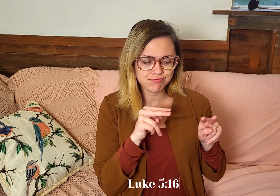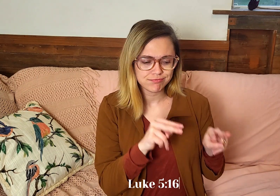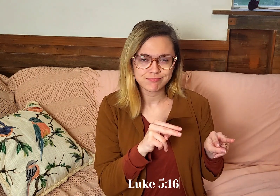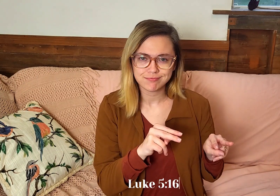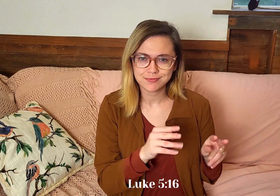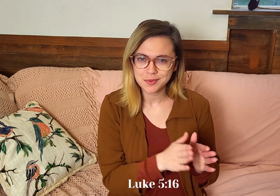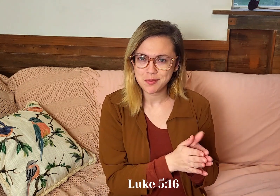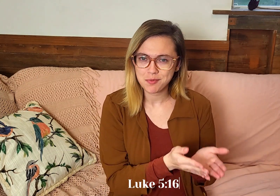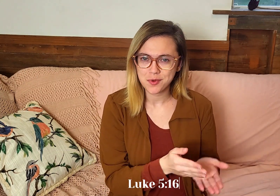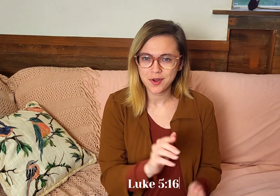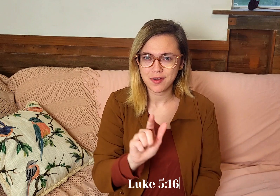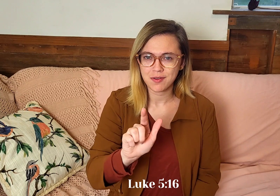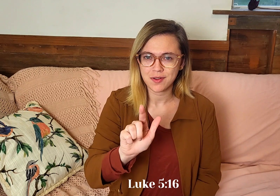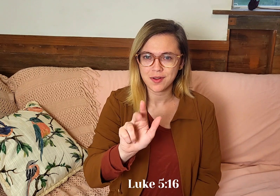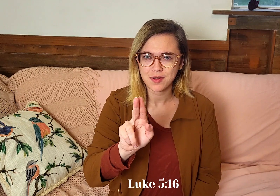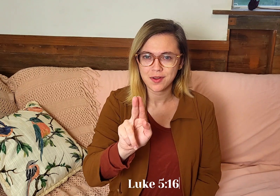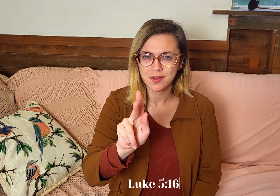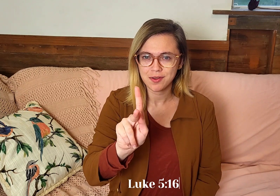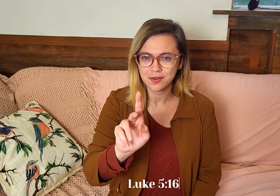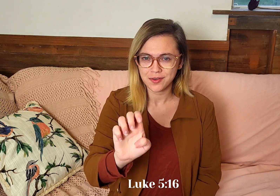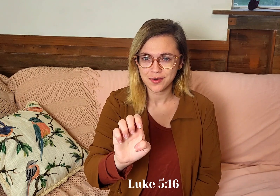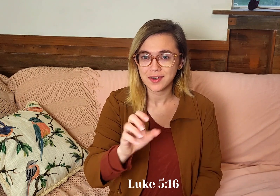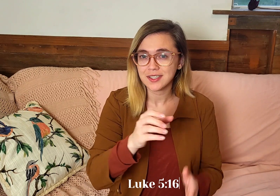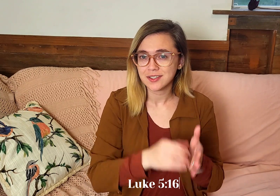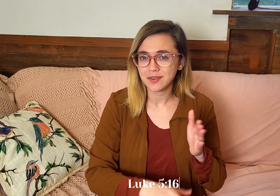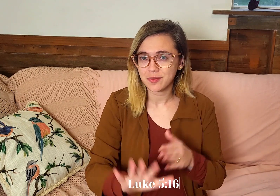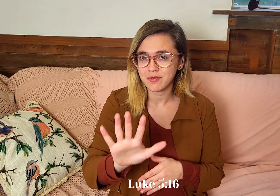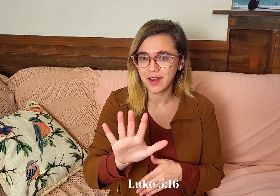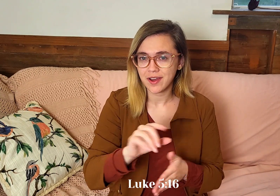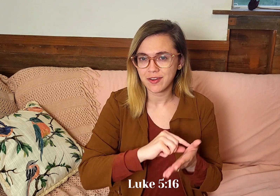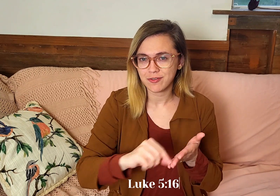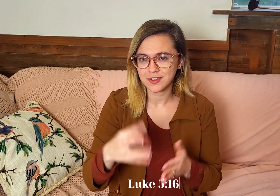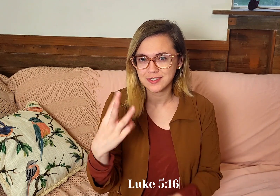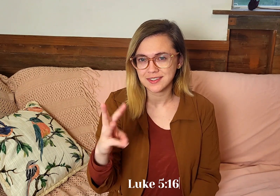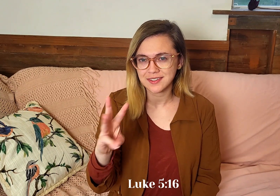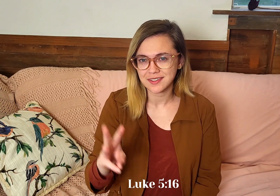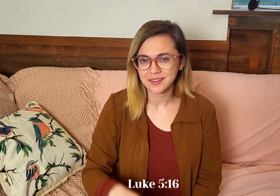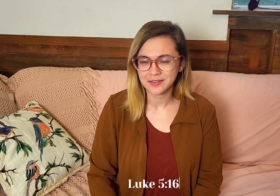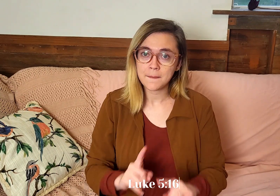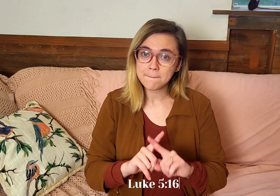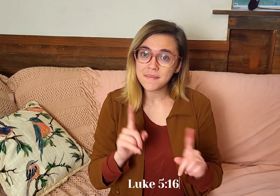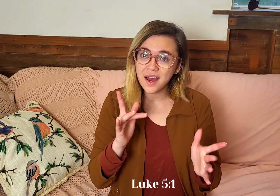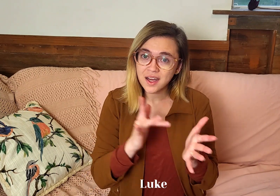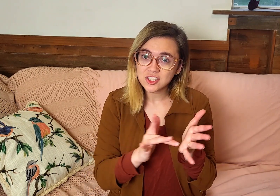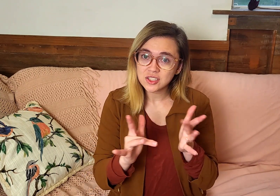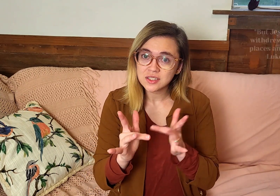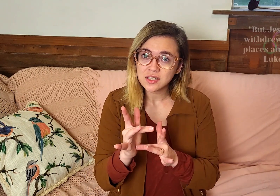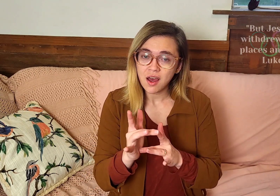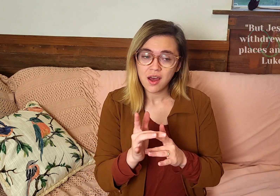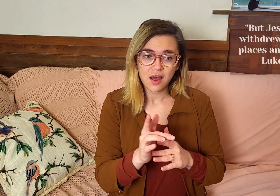Allow us to look in the Bible at Luke and we're going to be in chapter 5, verse 16.